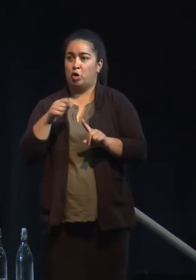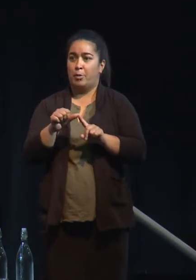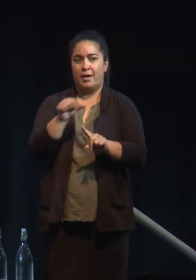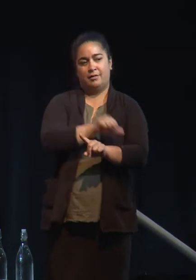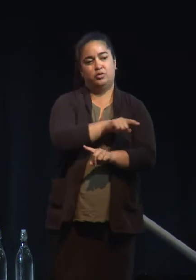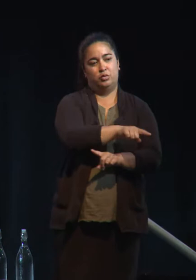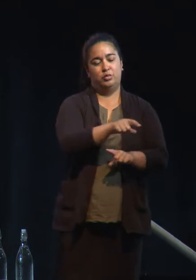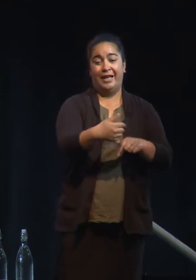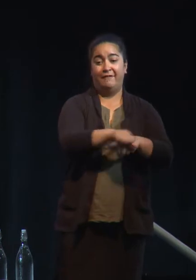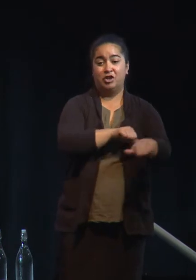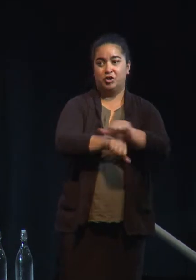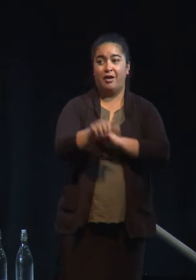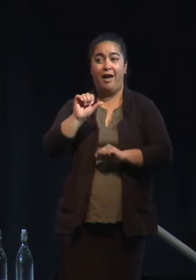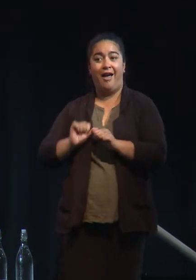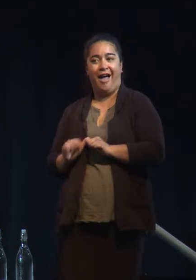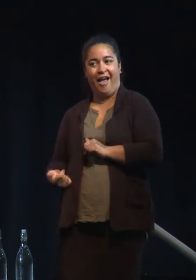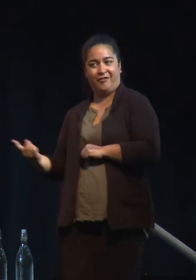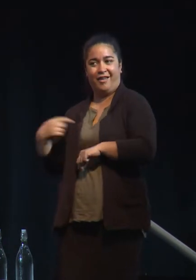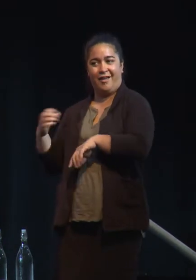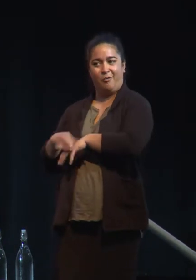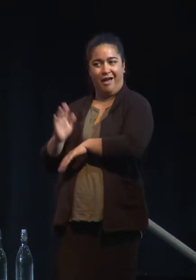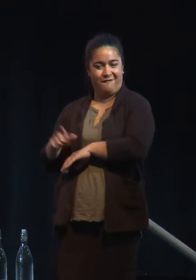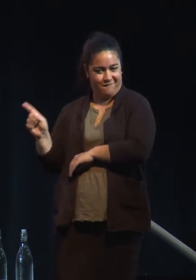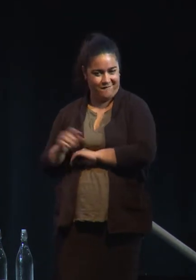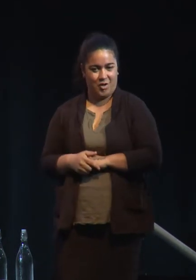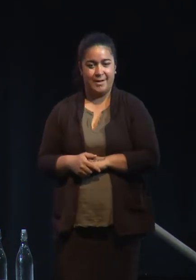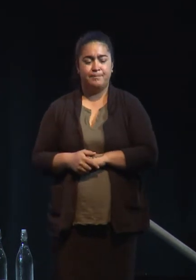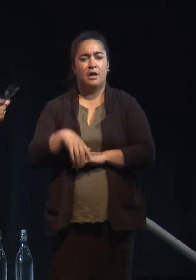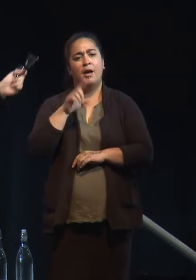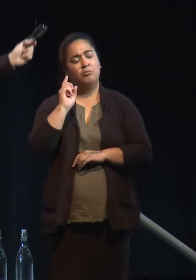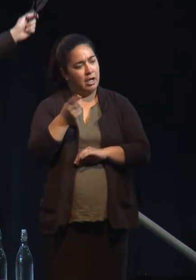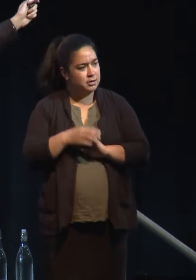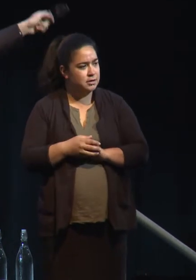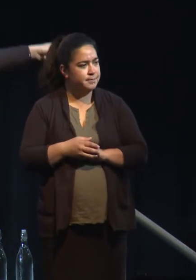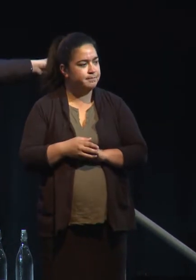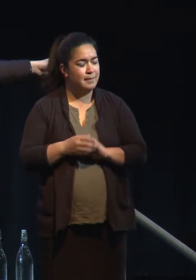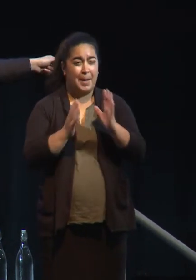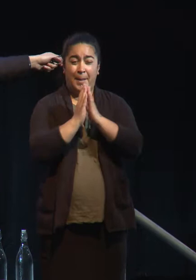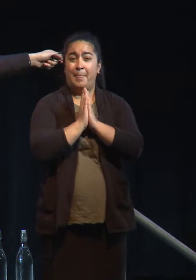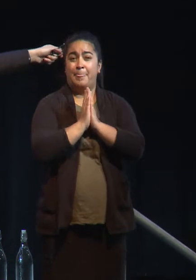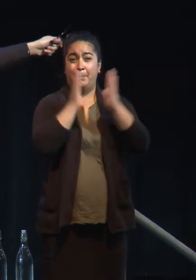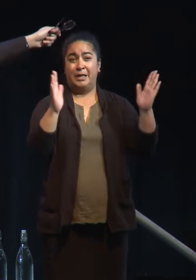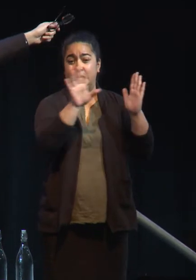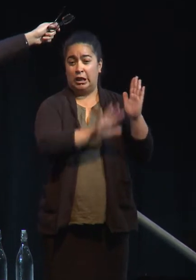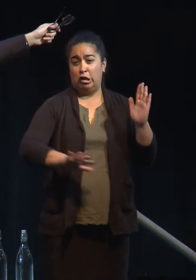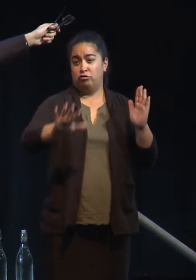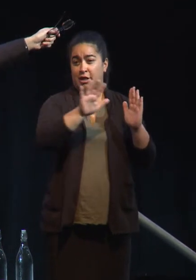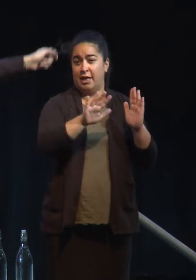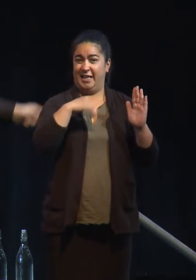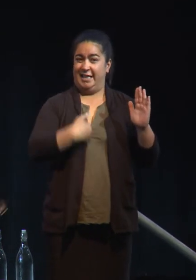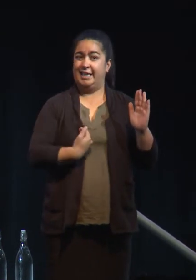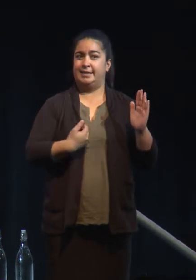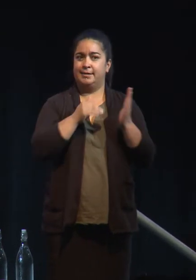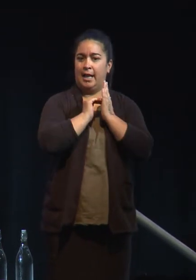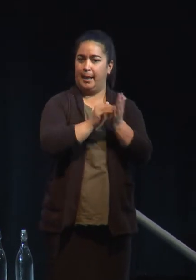after Susie's part of all this. But by far, the biggest section of emissions at 48